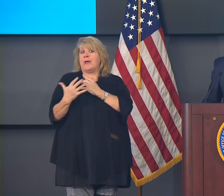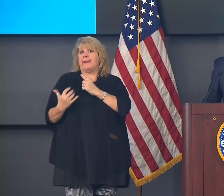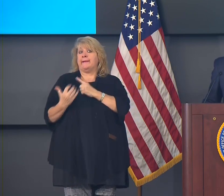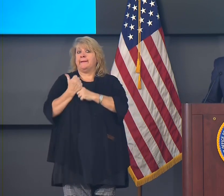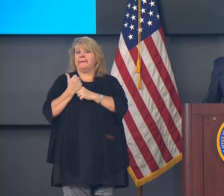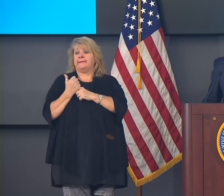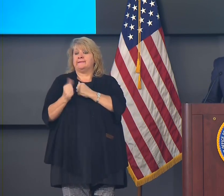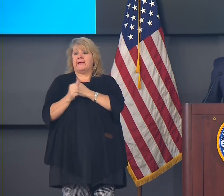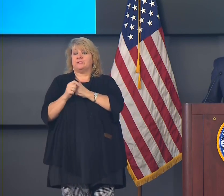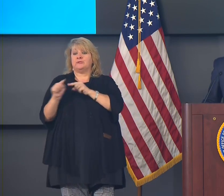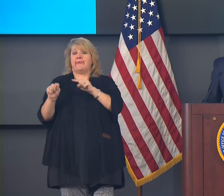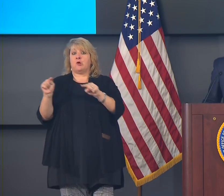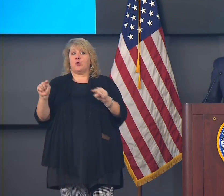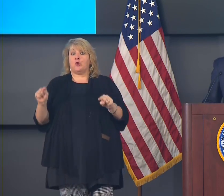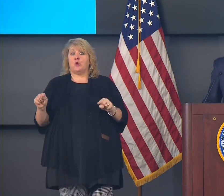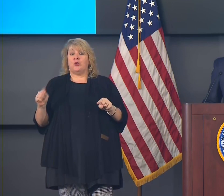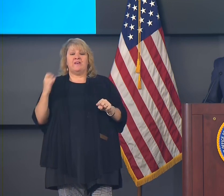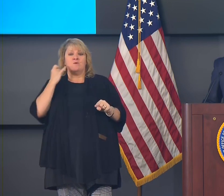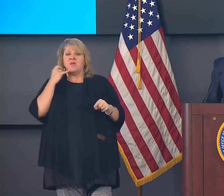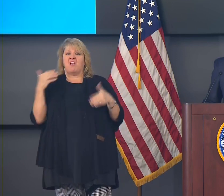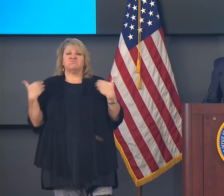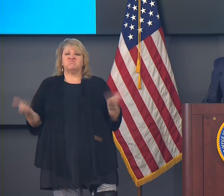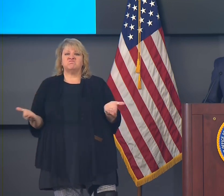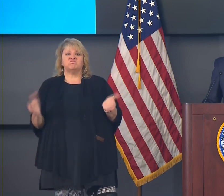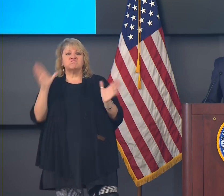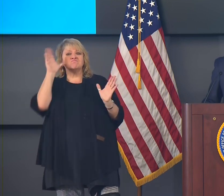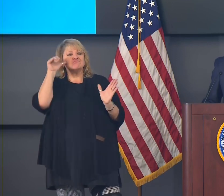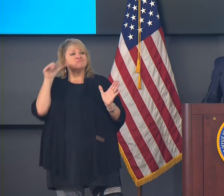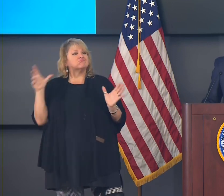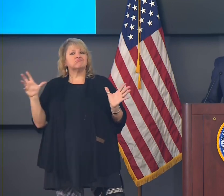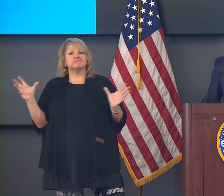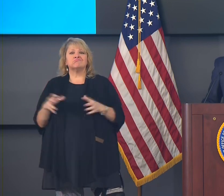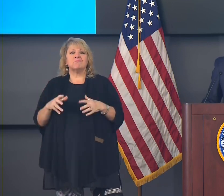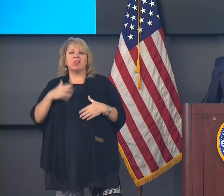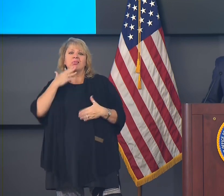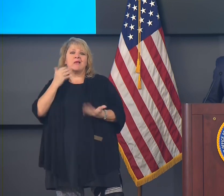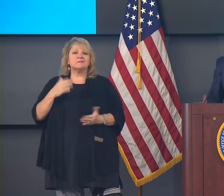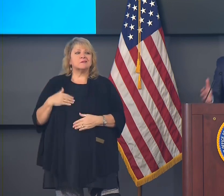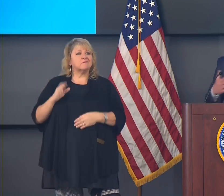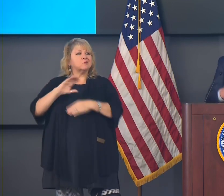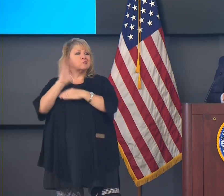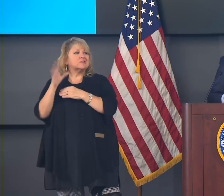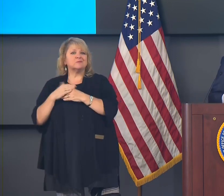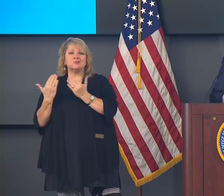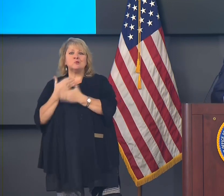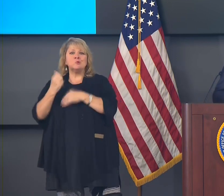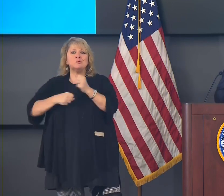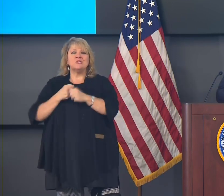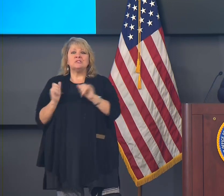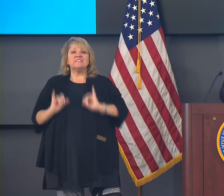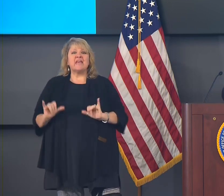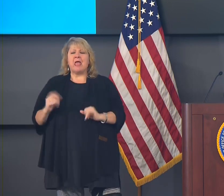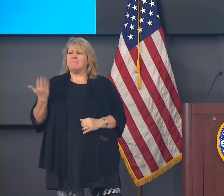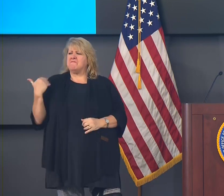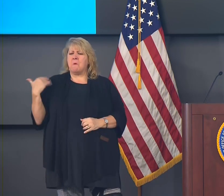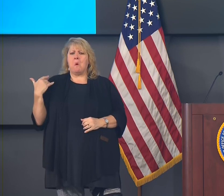celebrations around Thanksgiving or Christmas or New Year the way we've done them in the past.